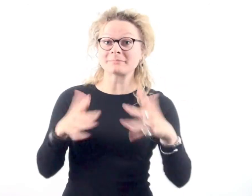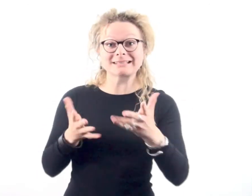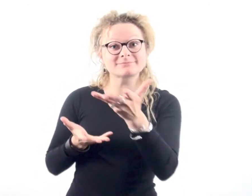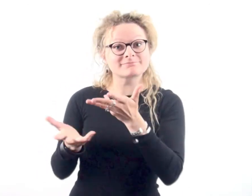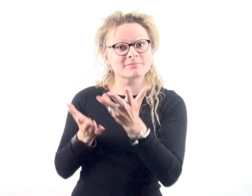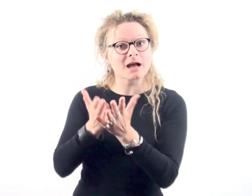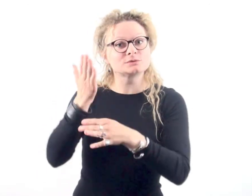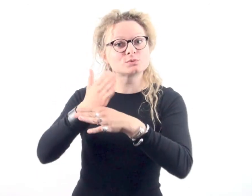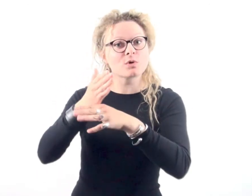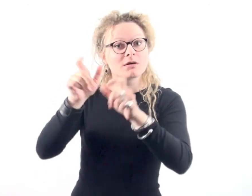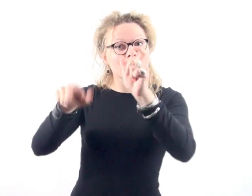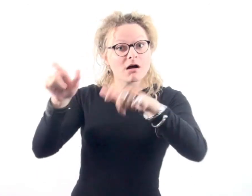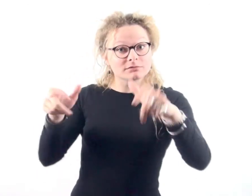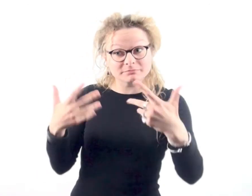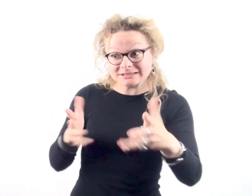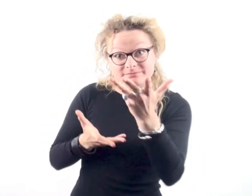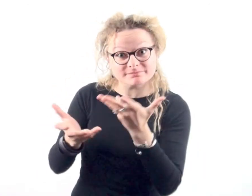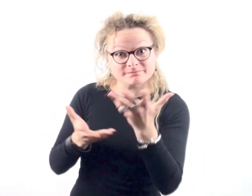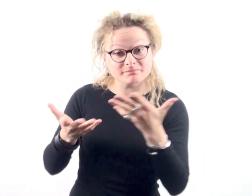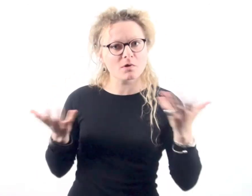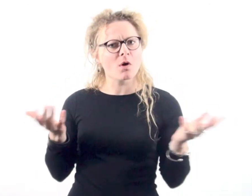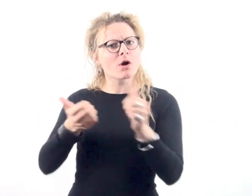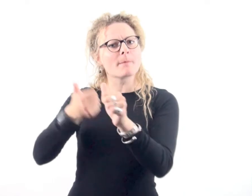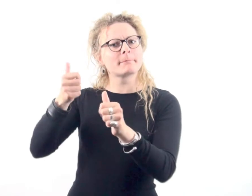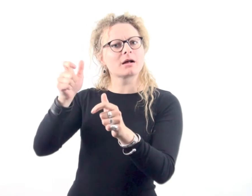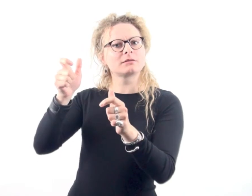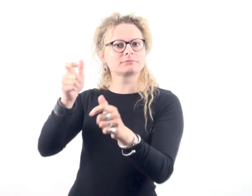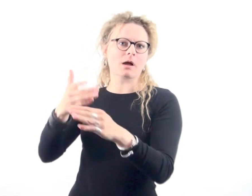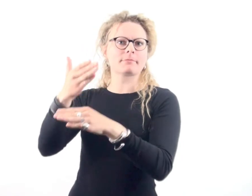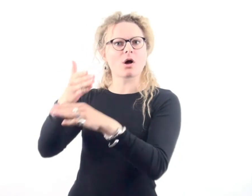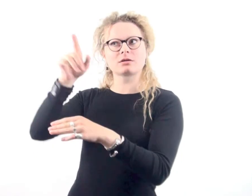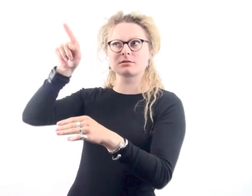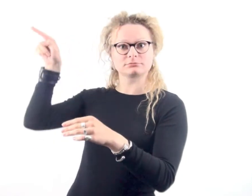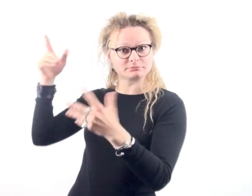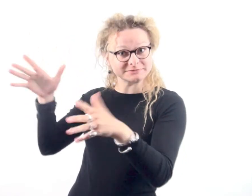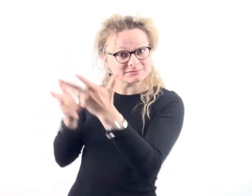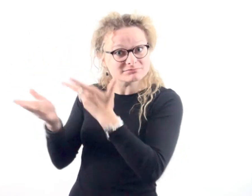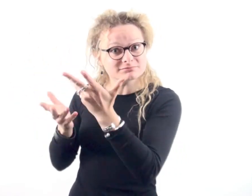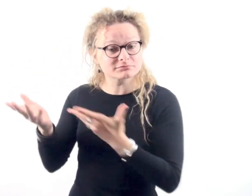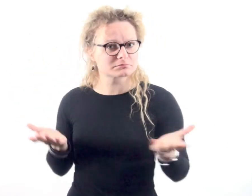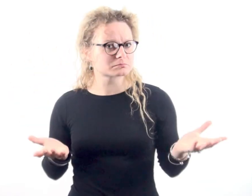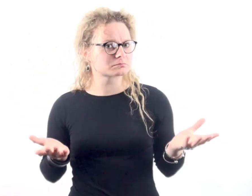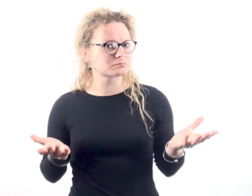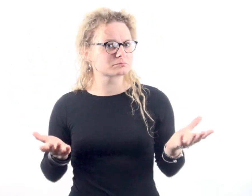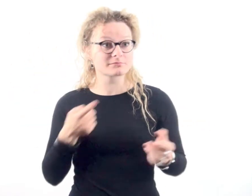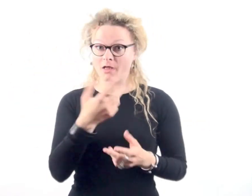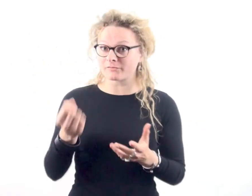which is a shame. I don't think they've spoken to Access to Work clients, or indeed even employers. I don't think they've done that.